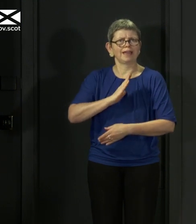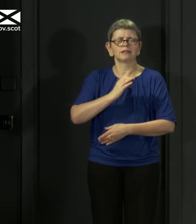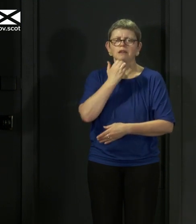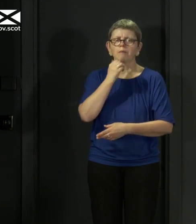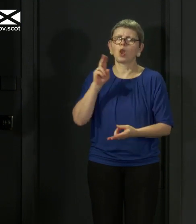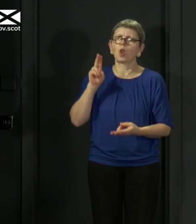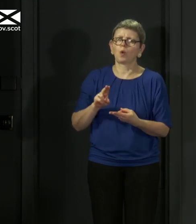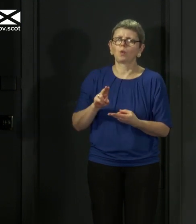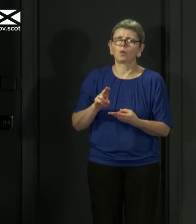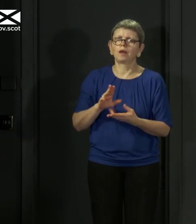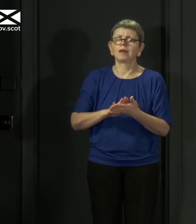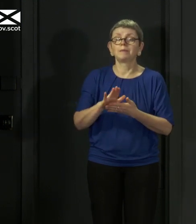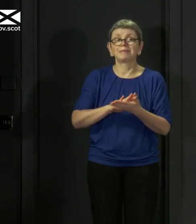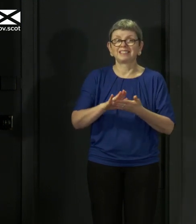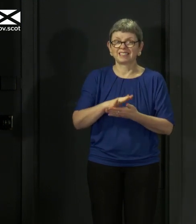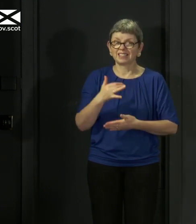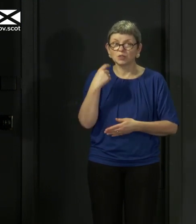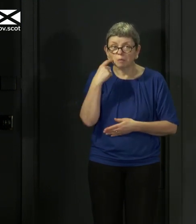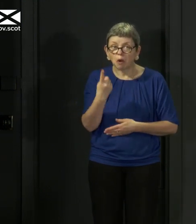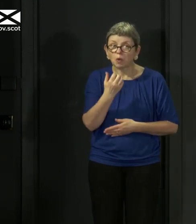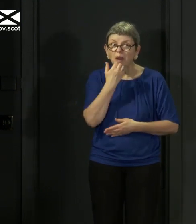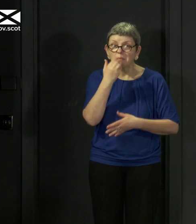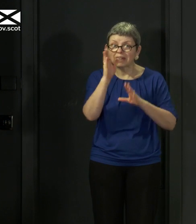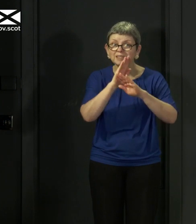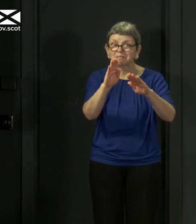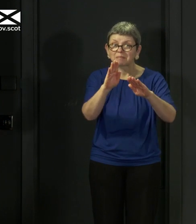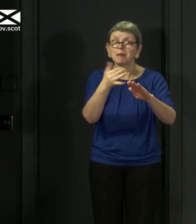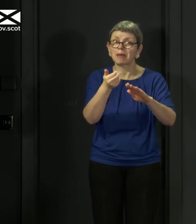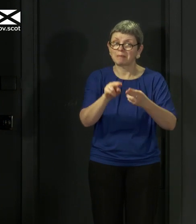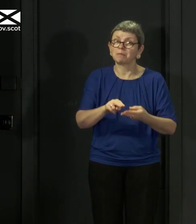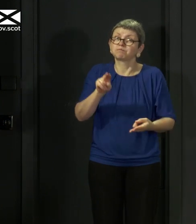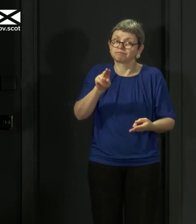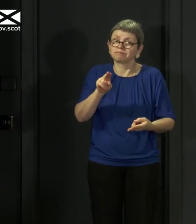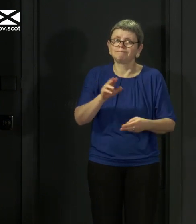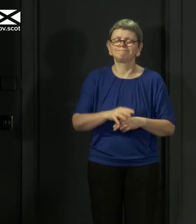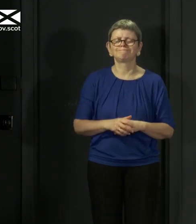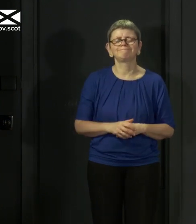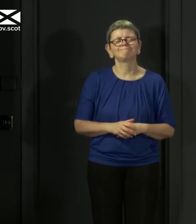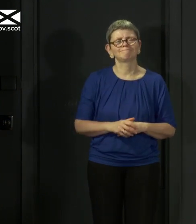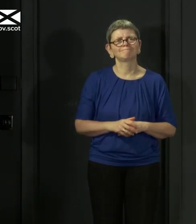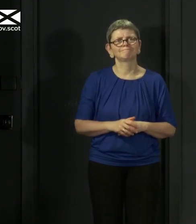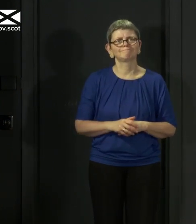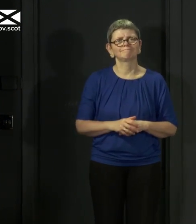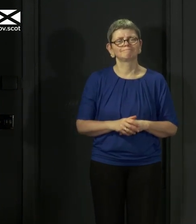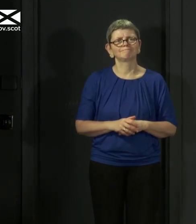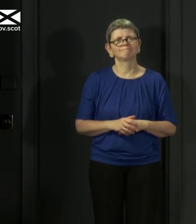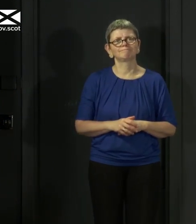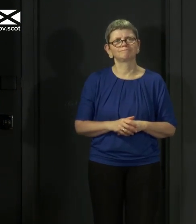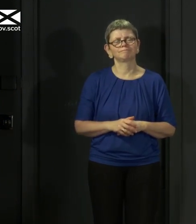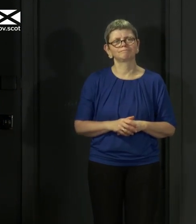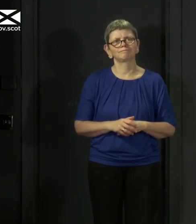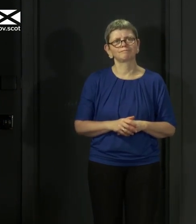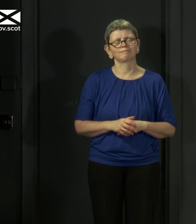report tomorrow may be significantly larger than today's. And of course, once again, I want to